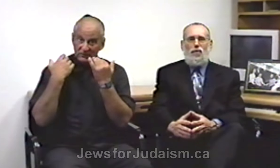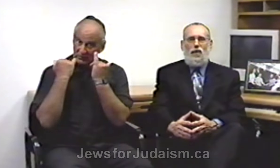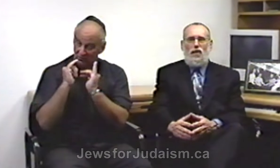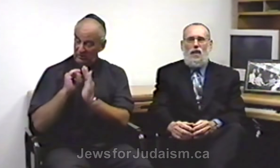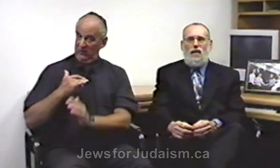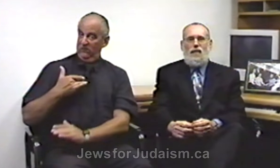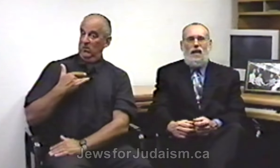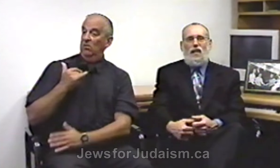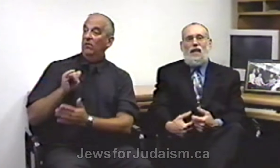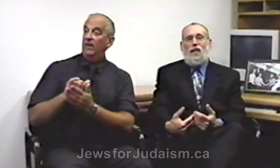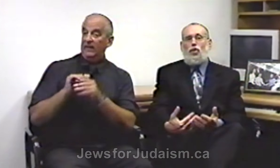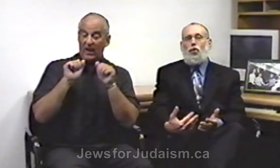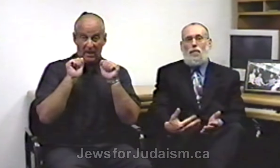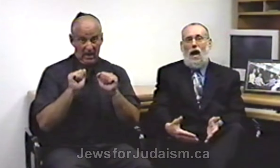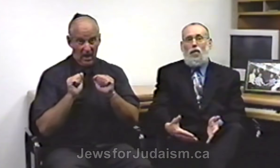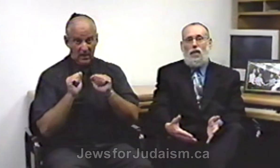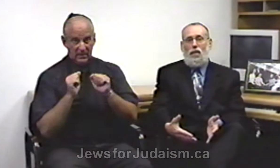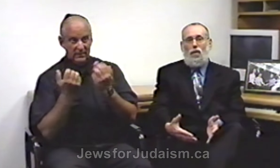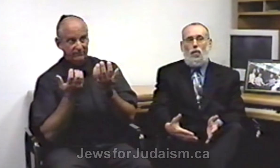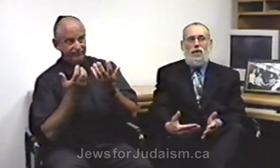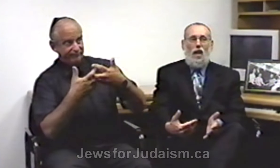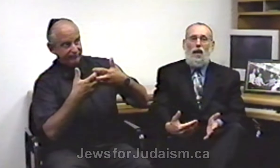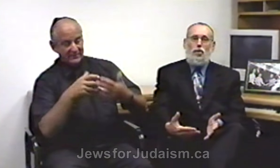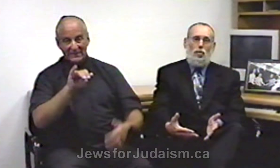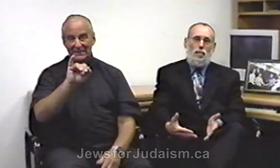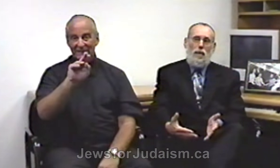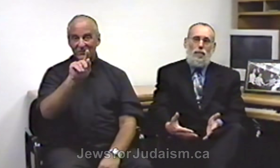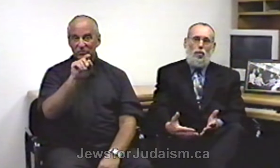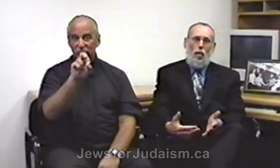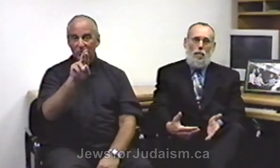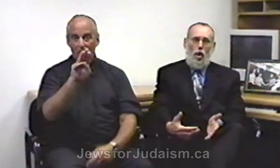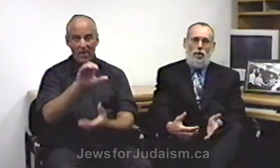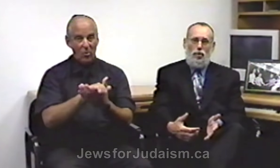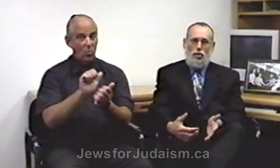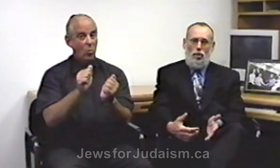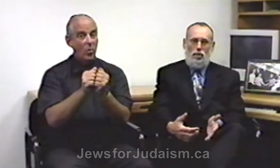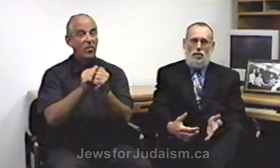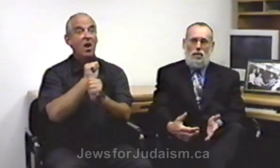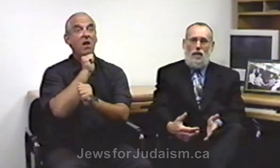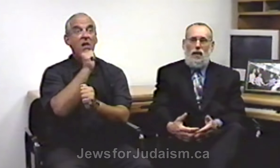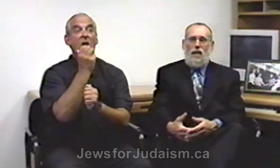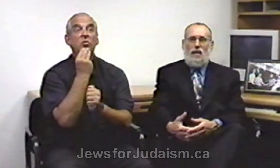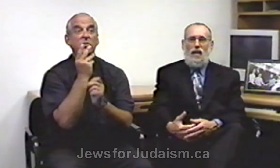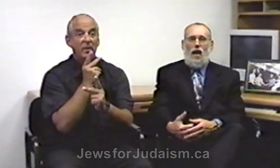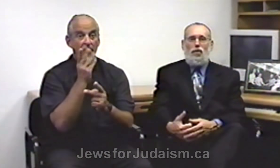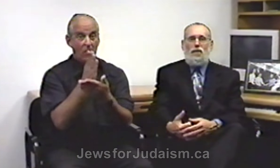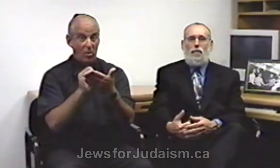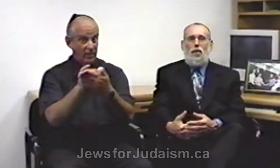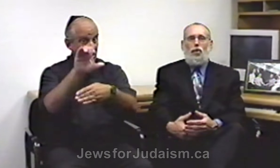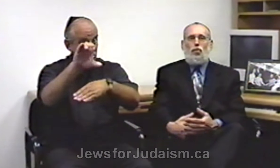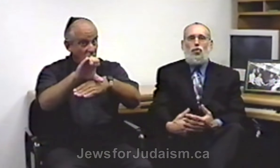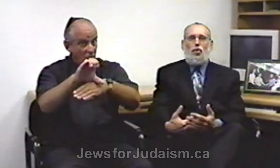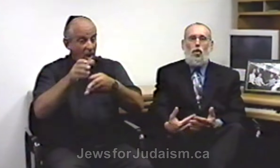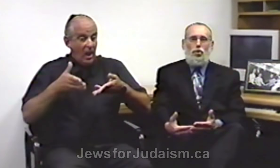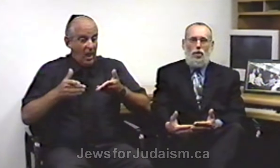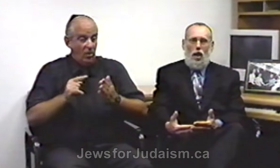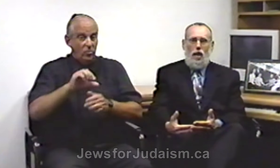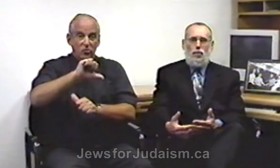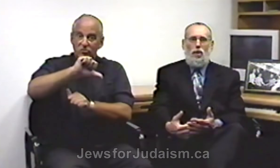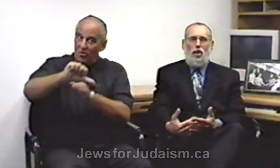feel that they can intermarry with non-Jewish people who are part of the church. It allows them to socialize with